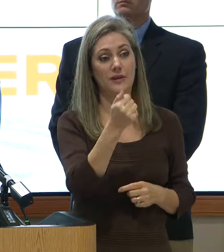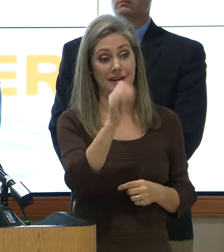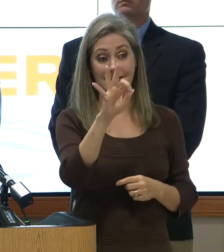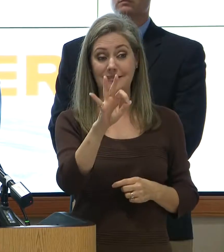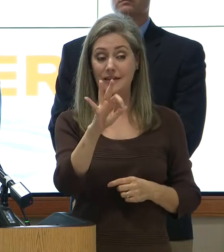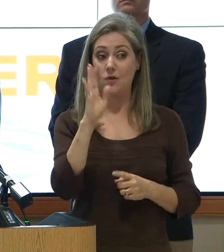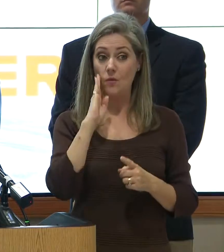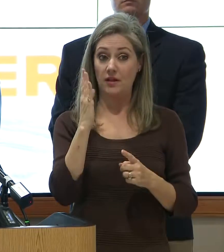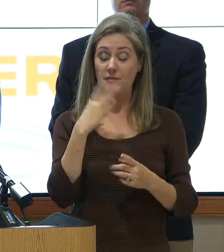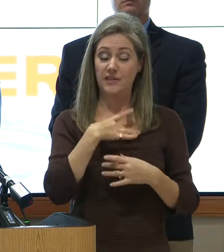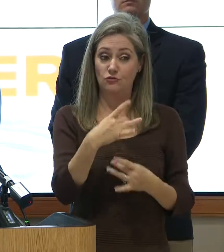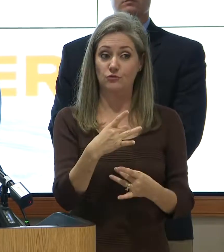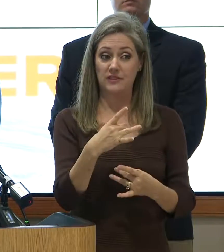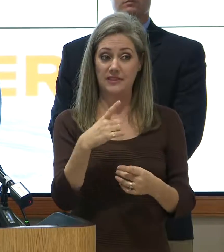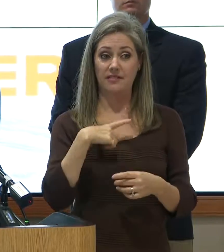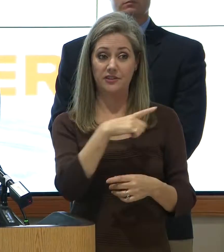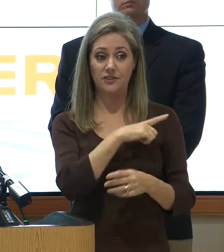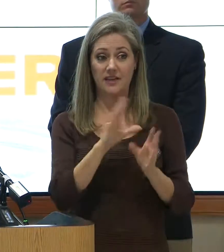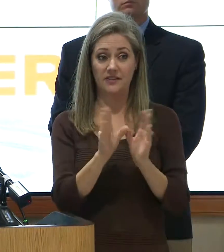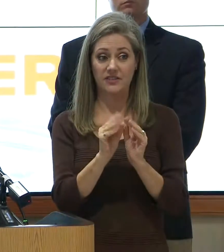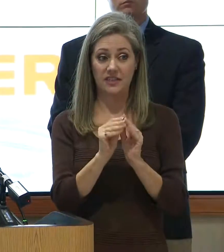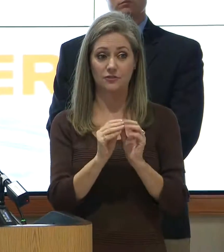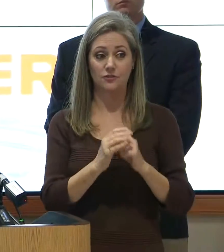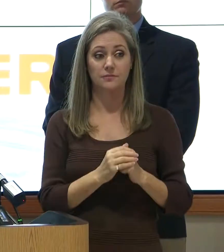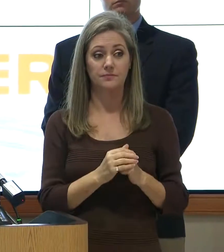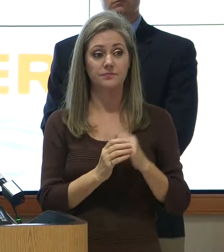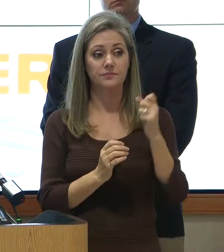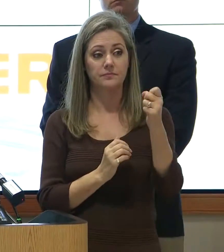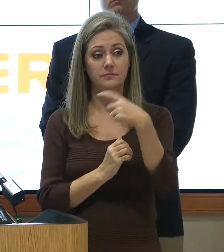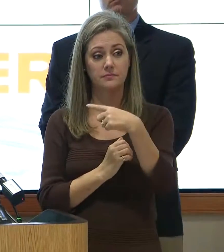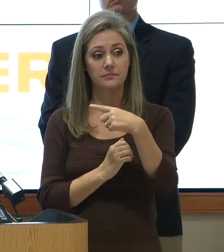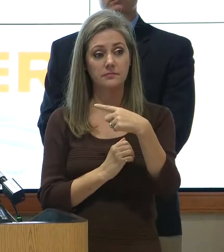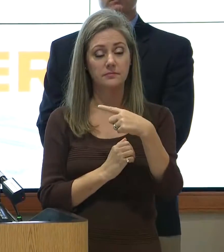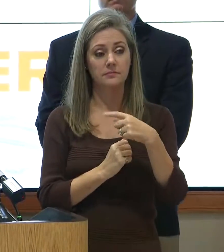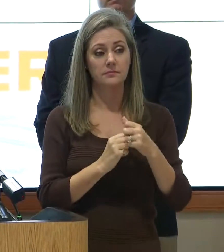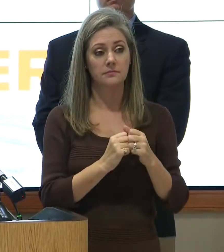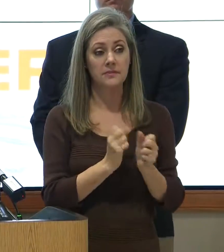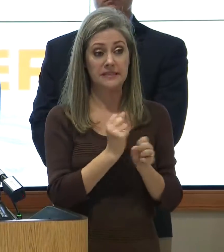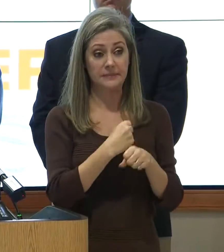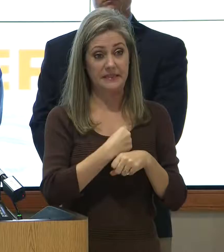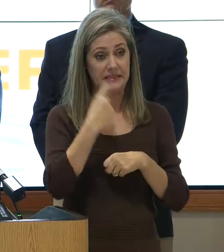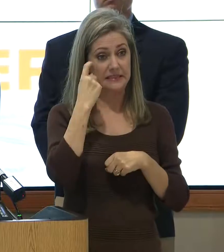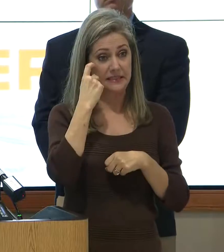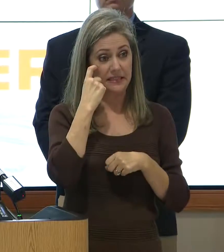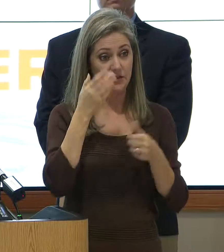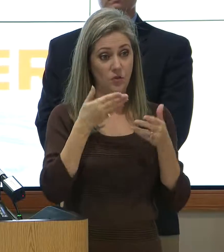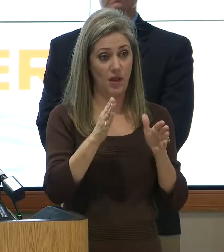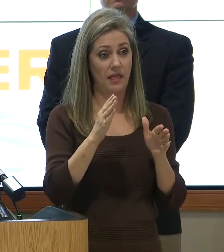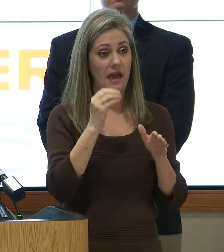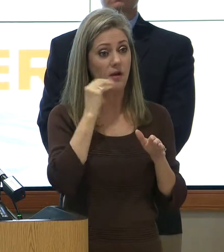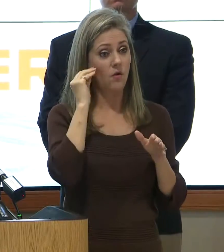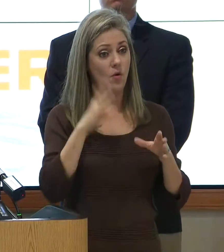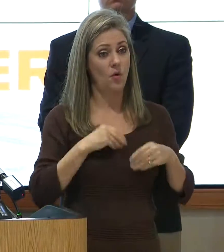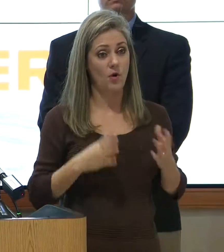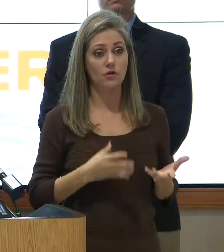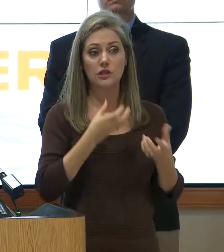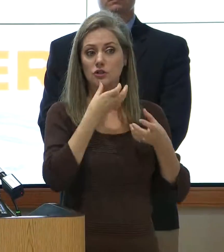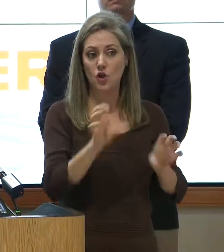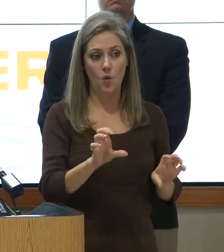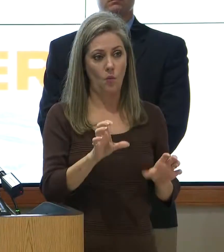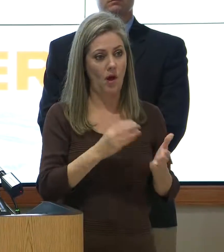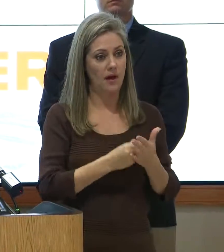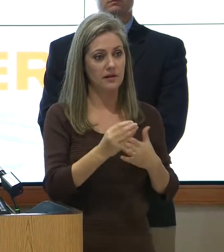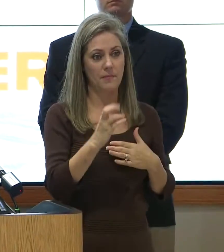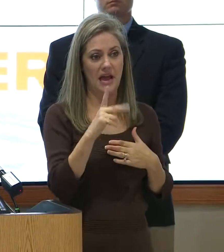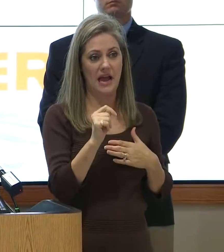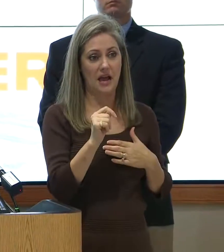legislative session. Does it make any sense to allow homeowners who don't want to buy out to remain in